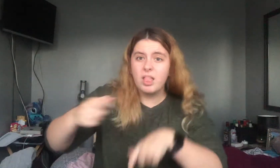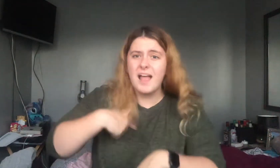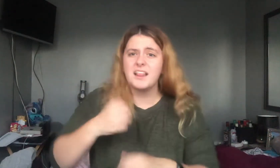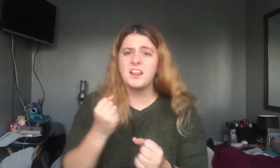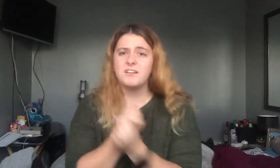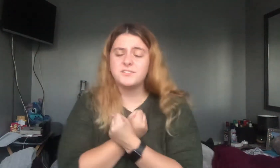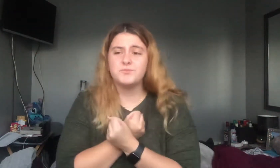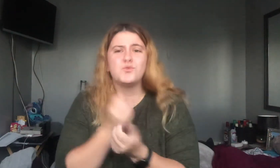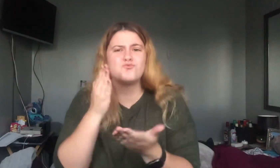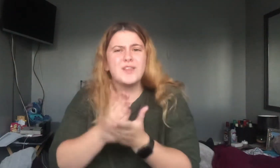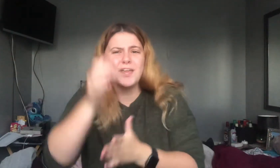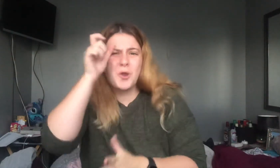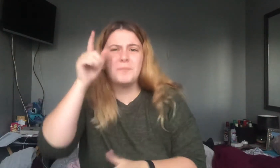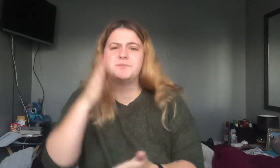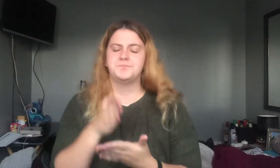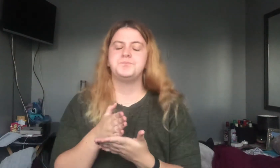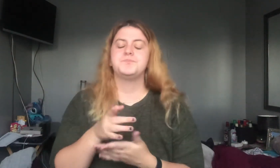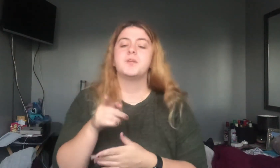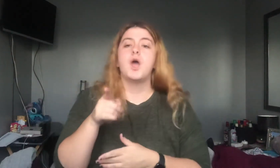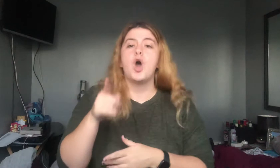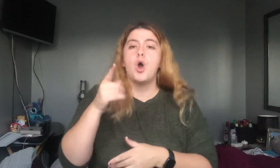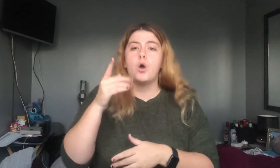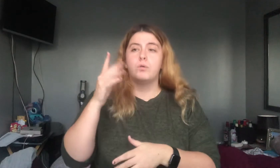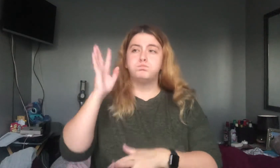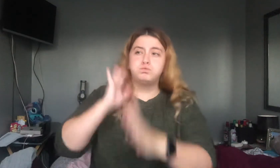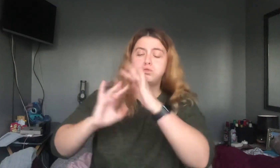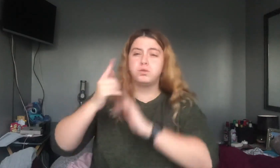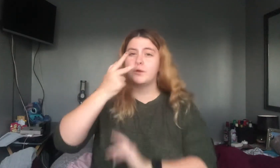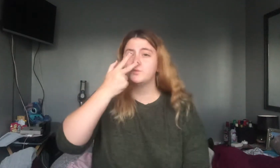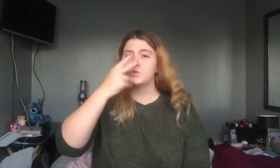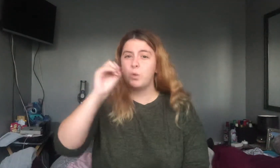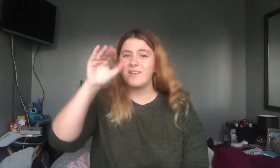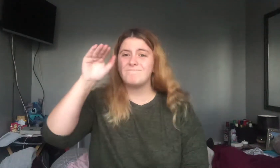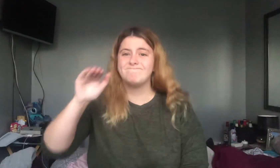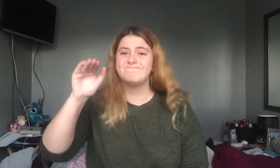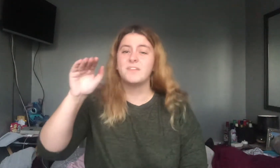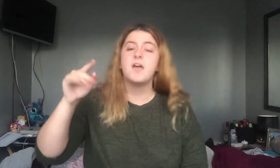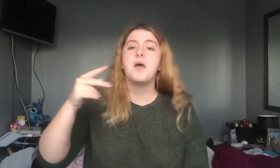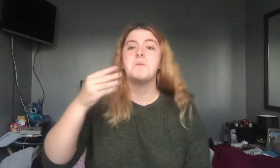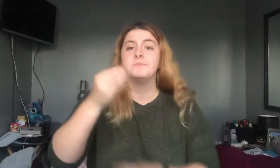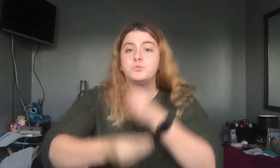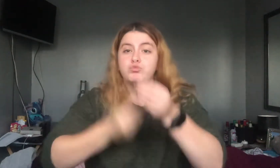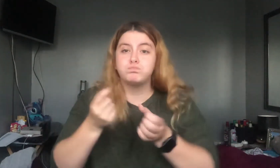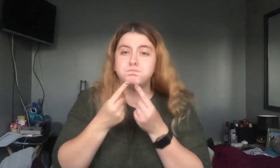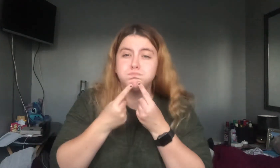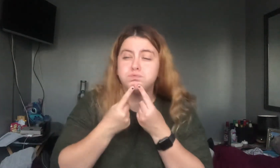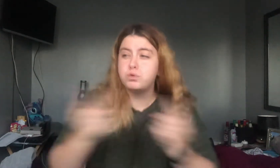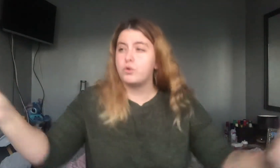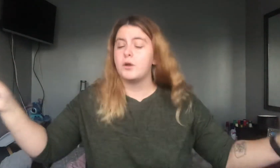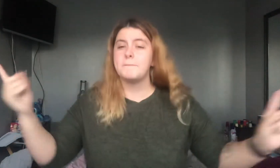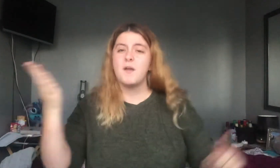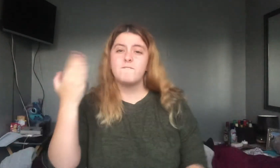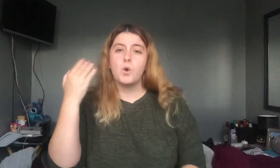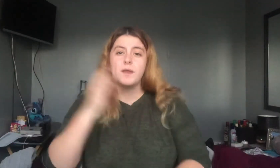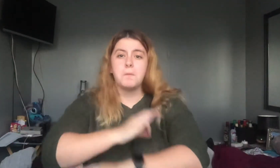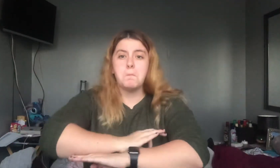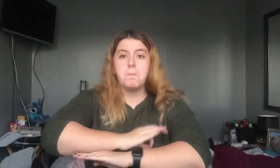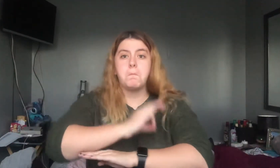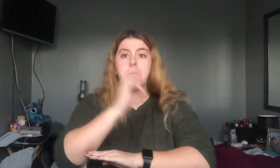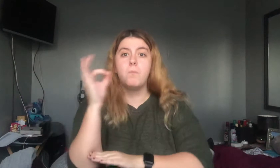really know me. Once I was 20 years old, my story got told. Before the morning sun when life